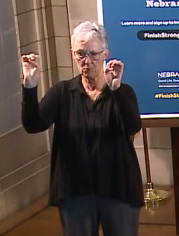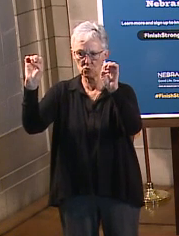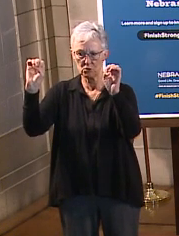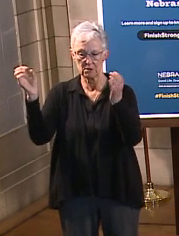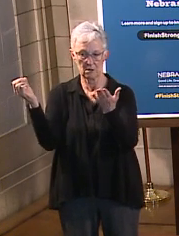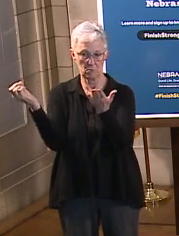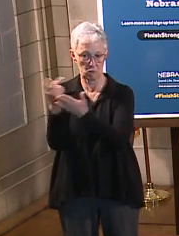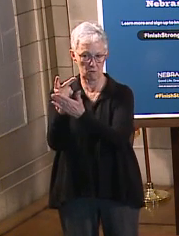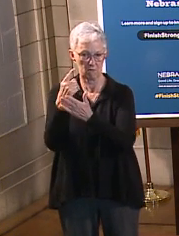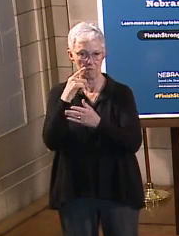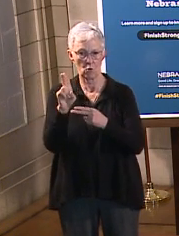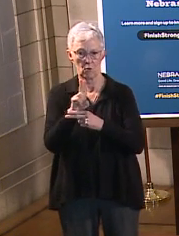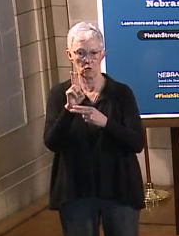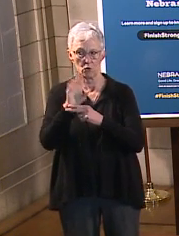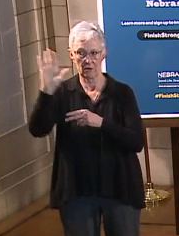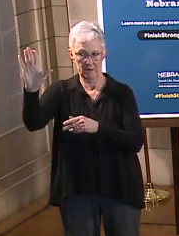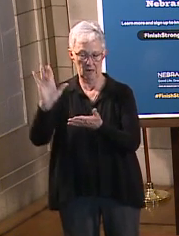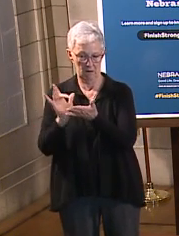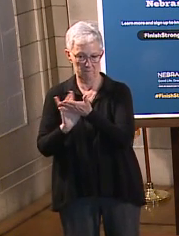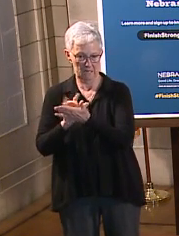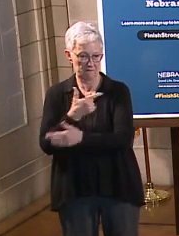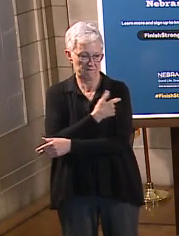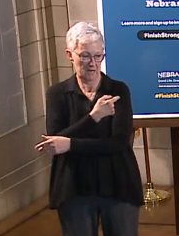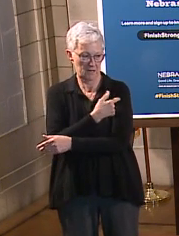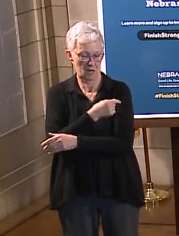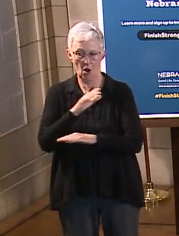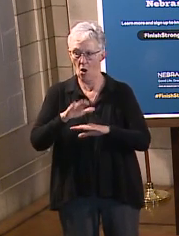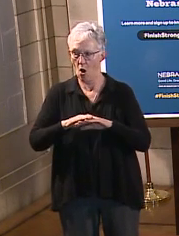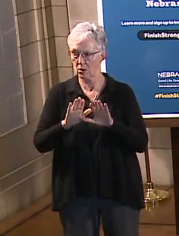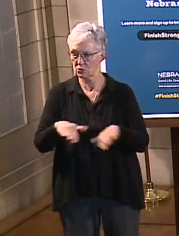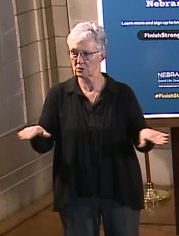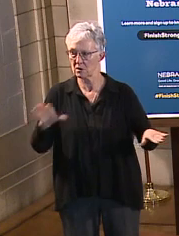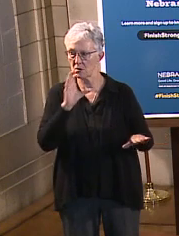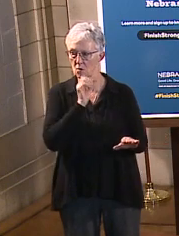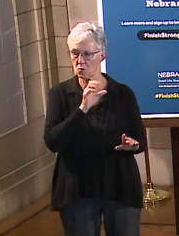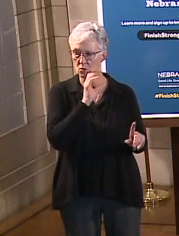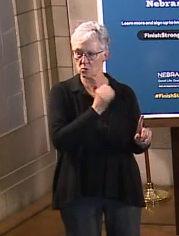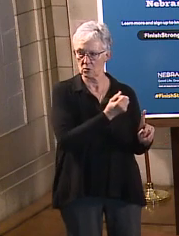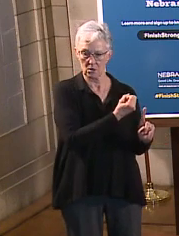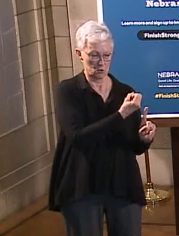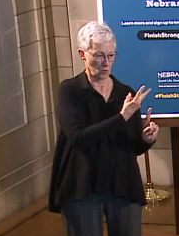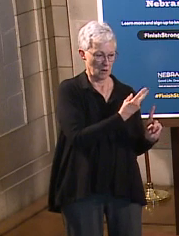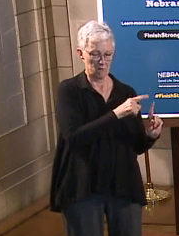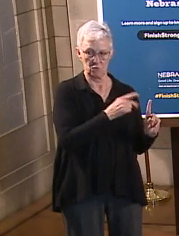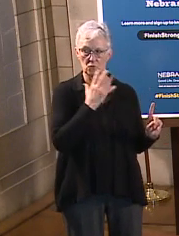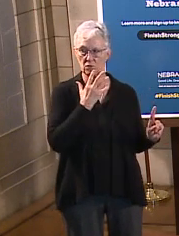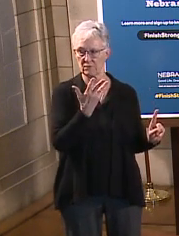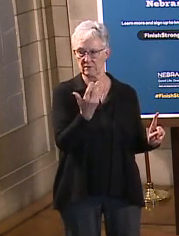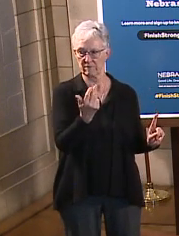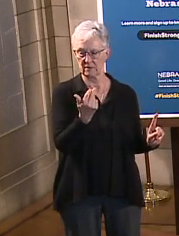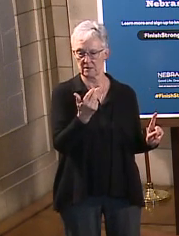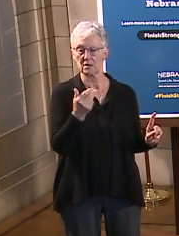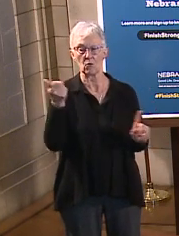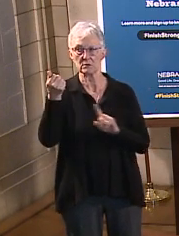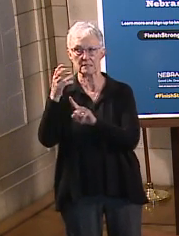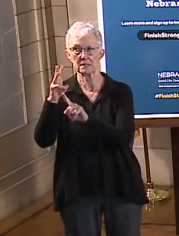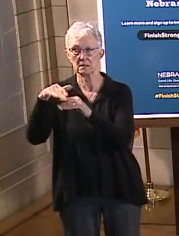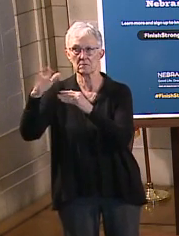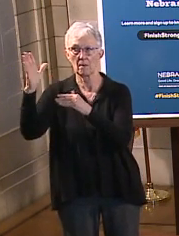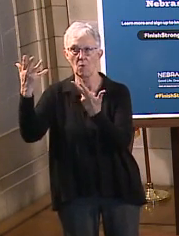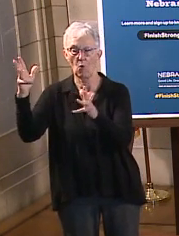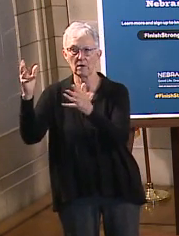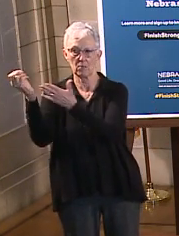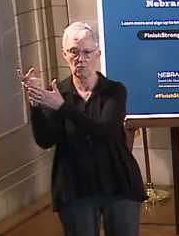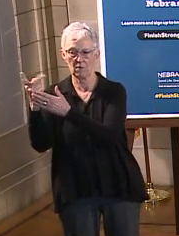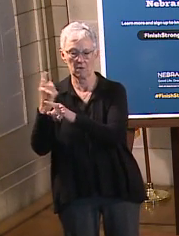on younger children ages 12 to 16, is that correct? 12 to 15. KMTV. KMTV, to 15, because they already got 16-year-olds. 12